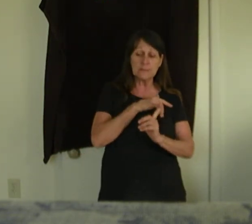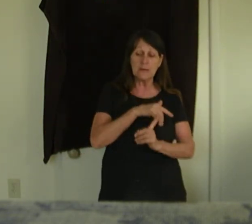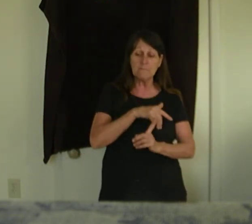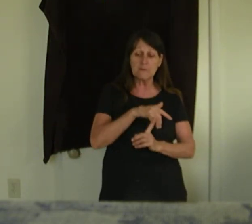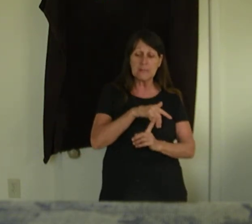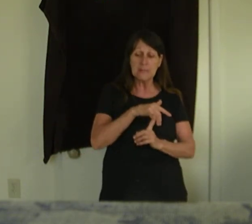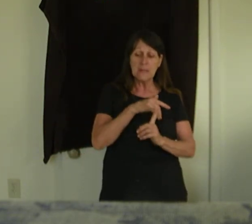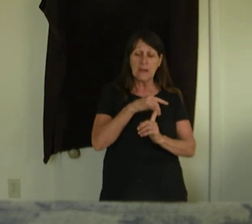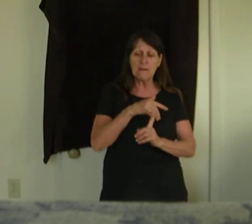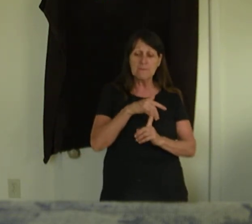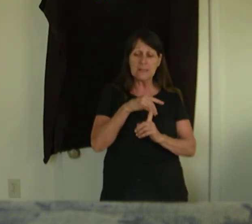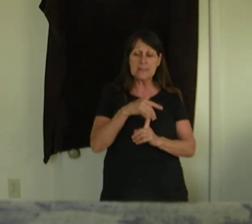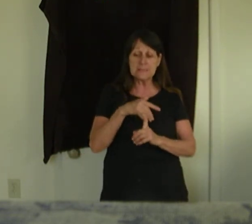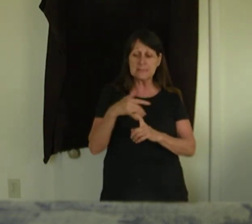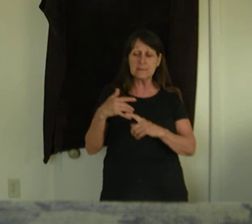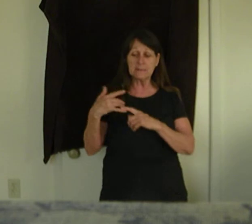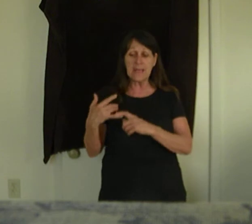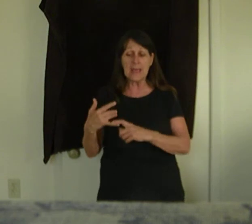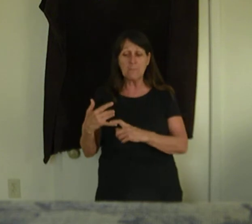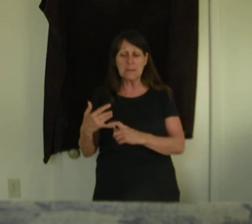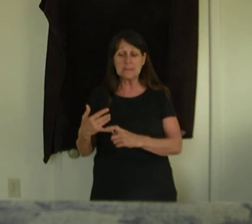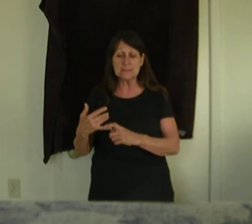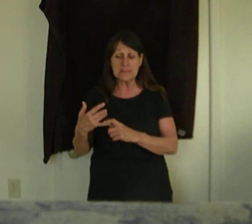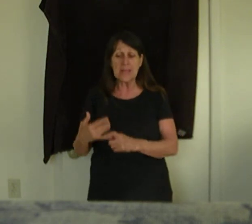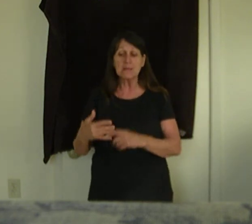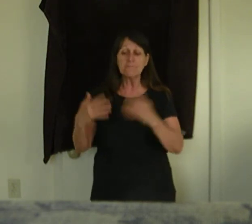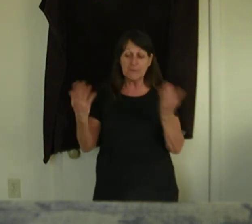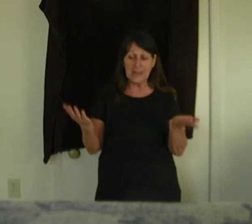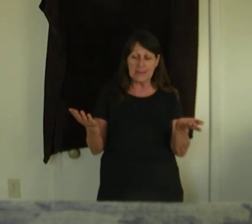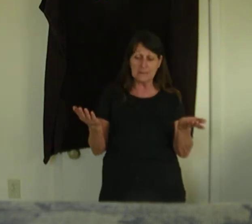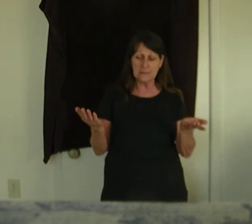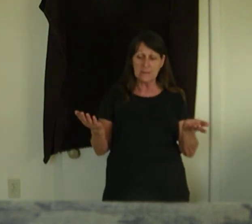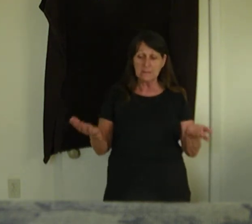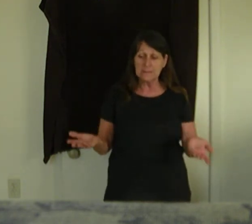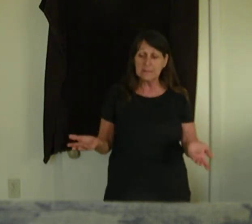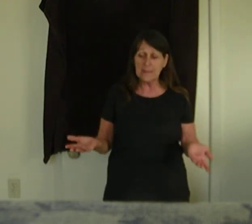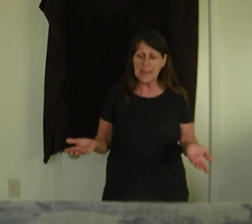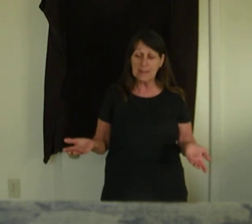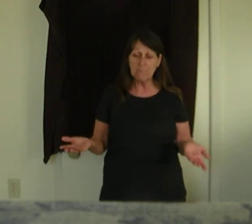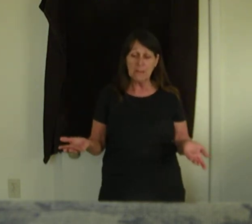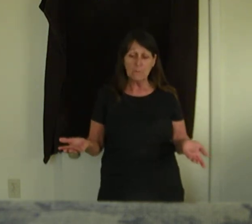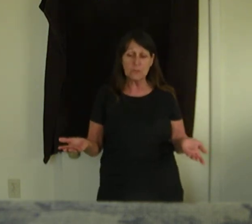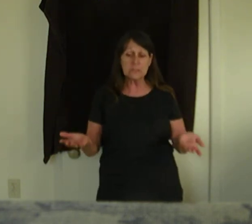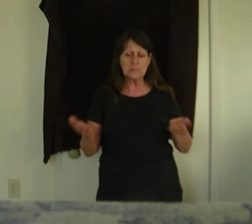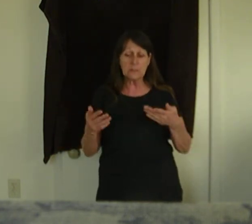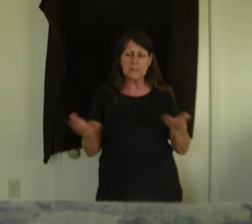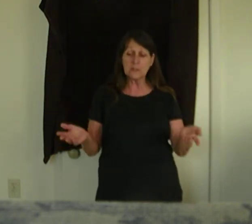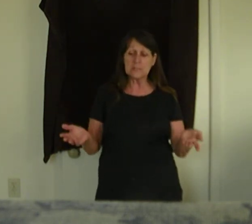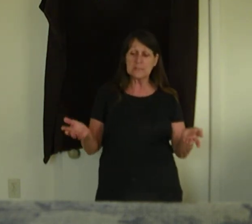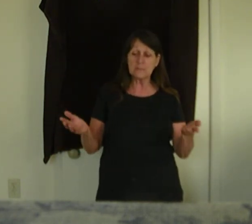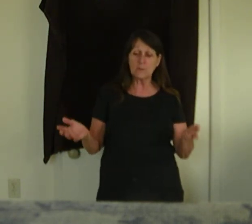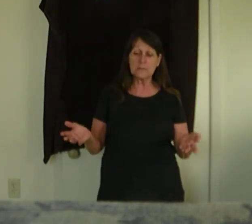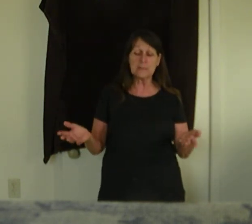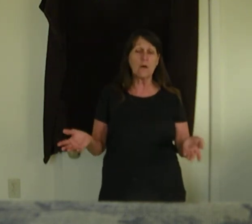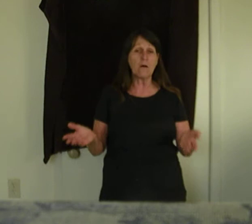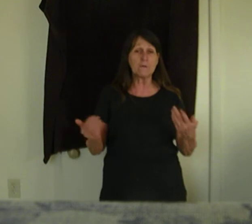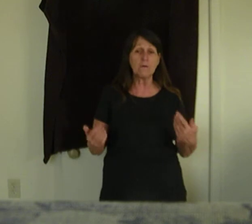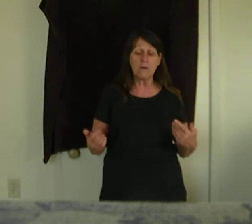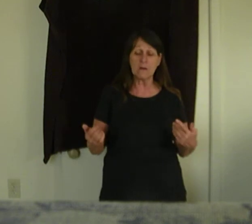covering of the innocent little lamb is dead faith. Little lamb, which is the blood of Jesus, who is a law in our heart.